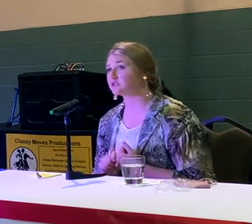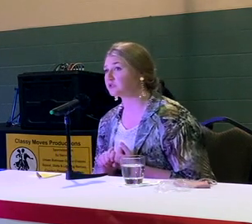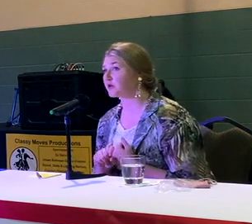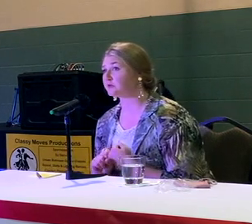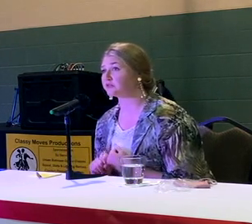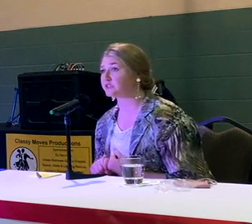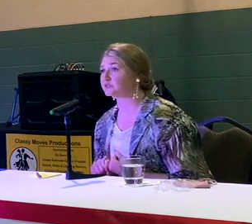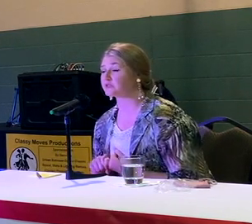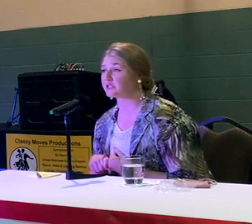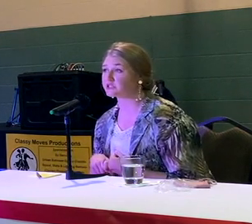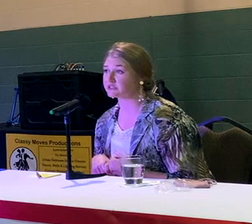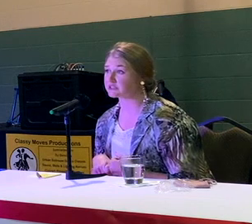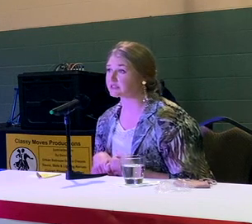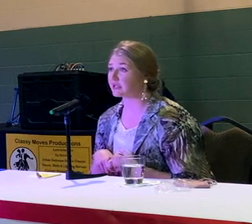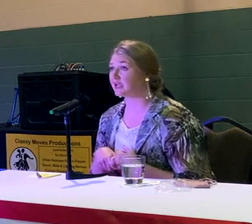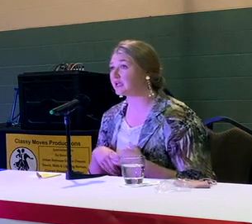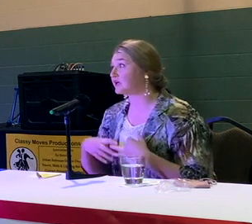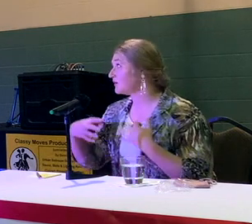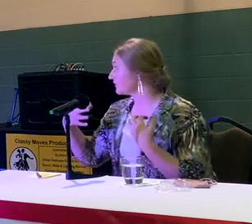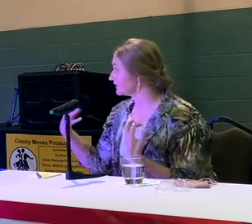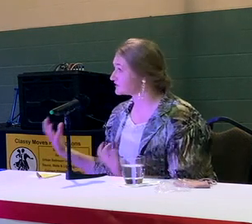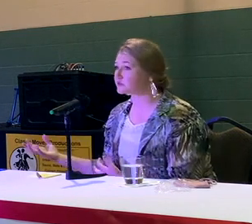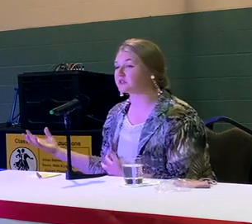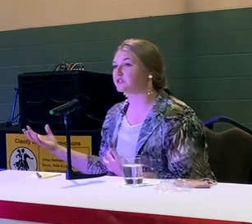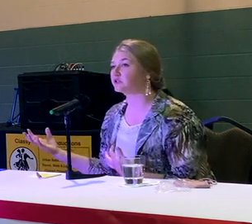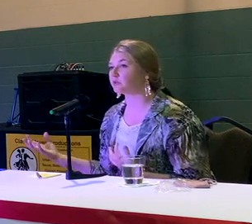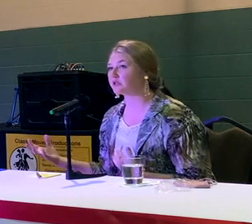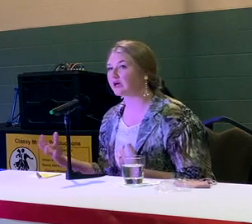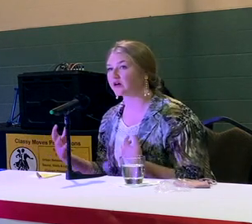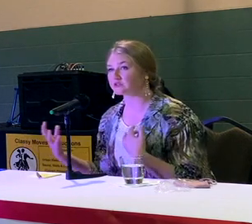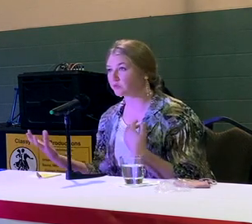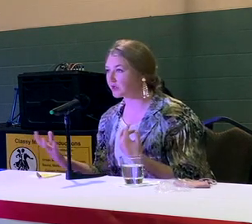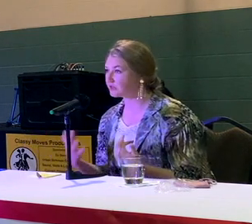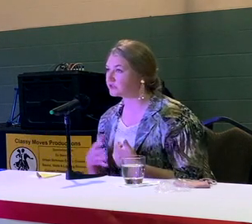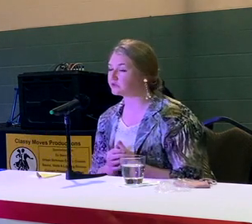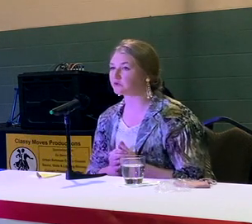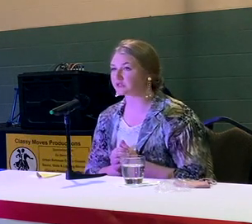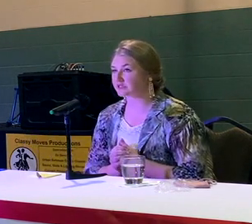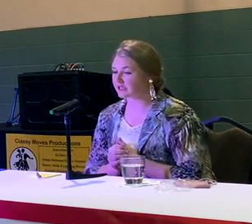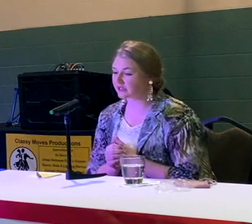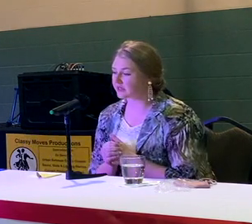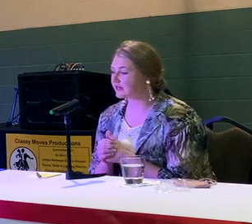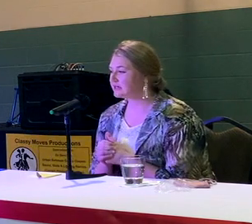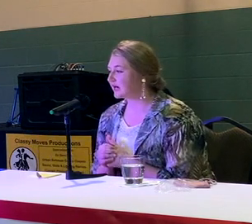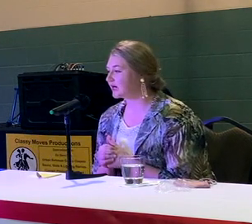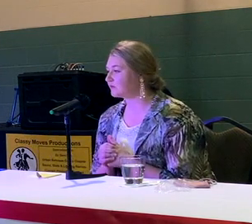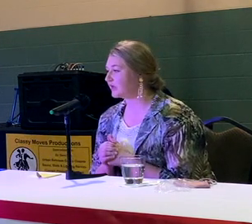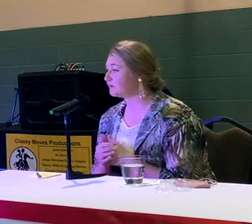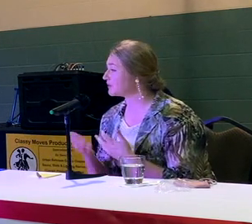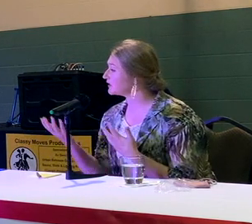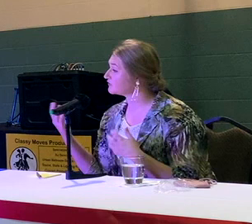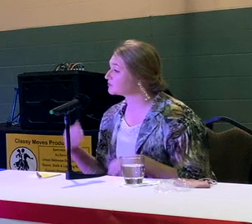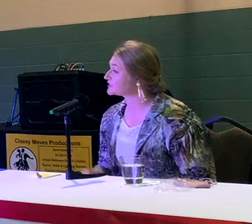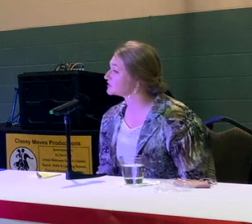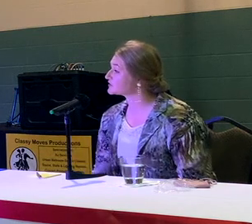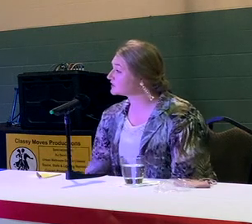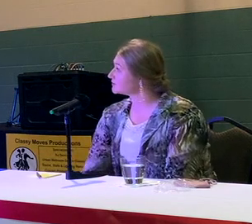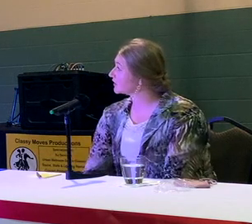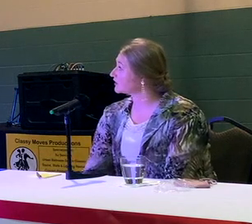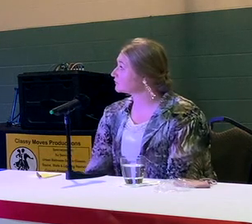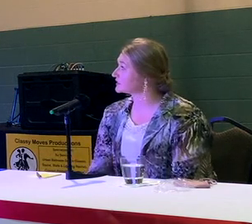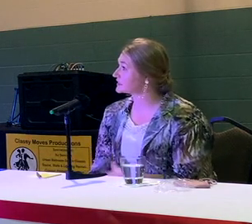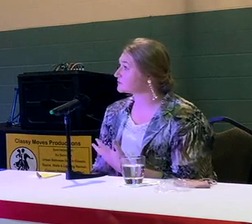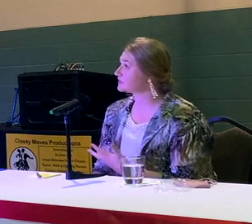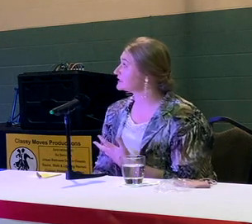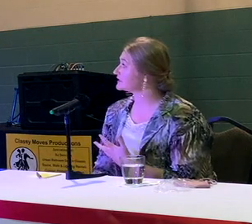that's looking to the Department of Transportation to say, Hey, this is within your wheelhouse. What can we do to work together? And maybe even potentially